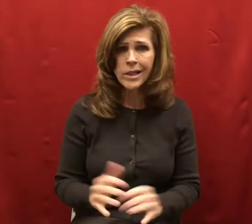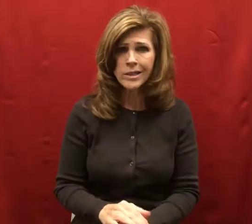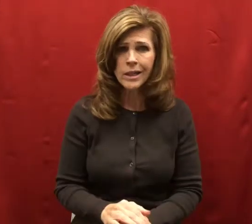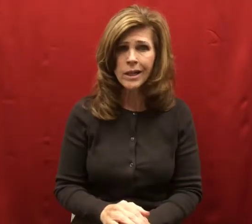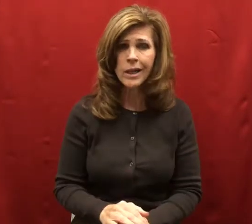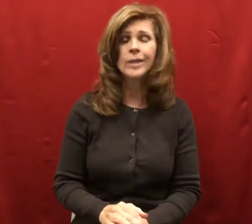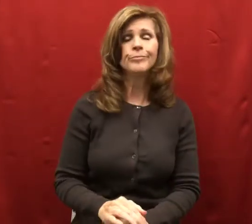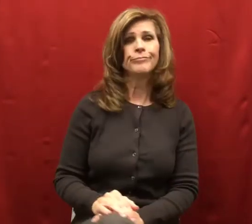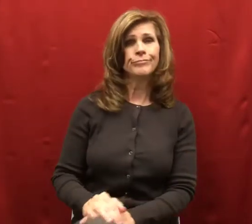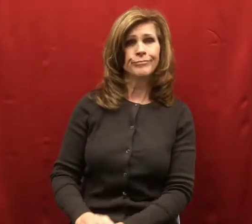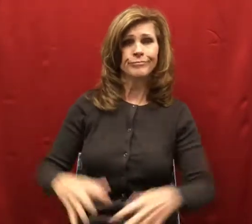shoulder?